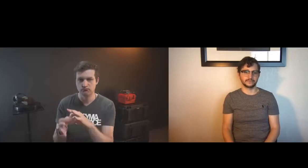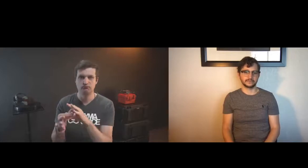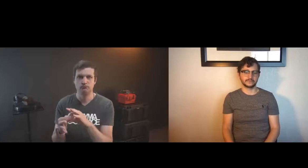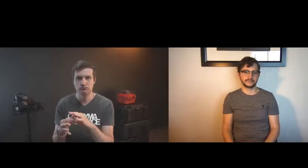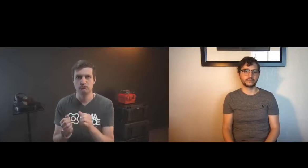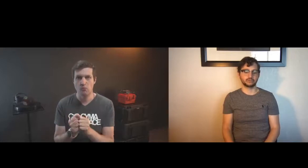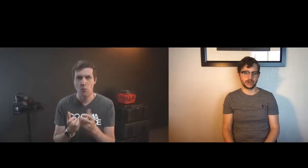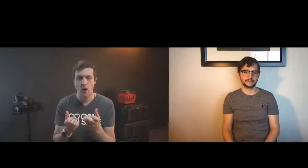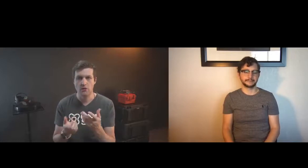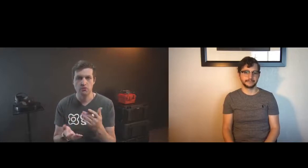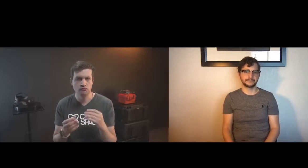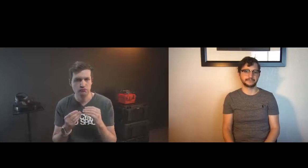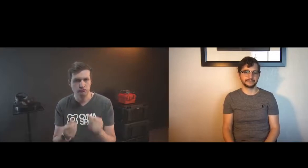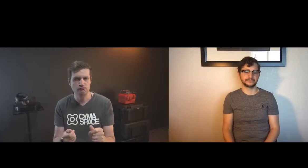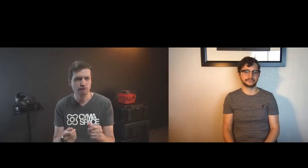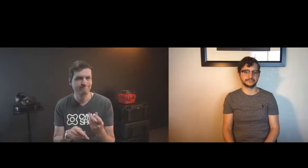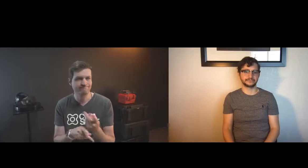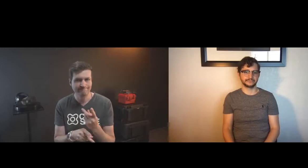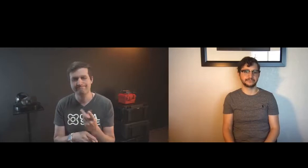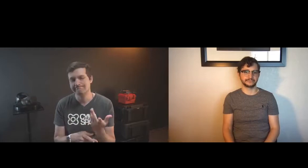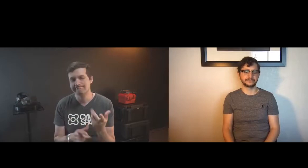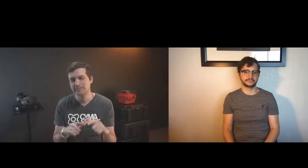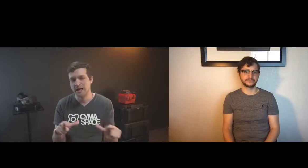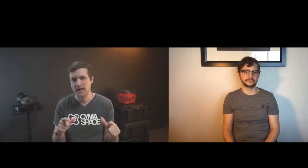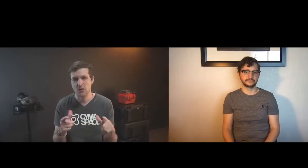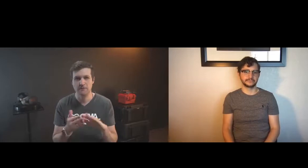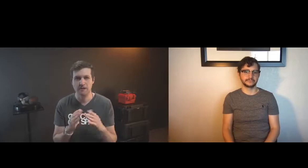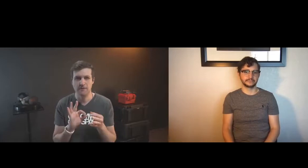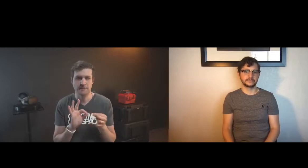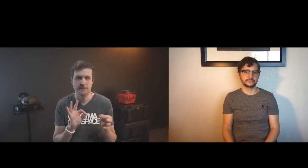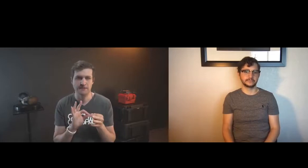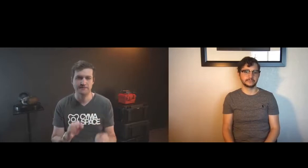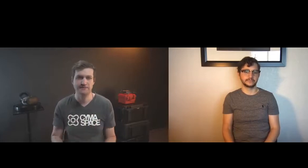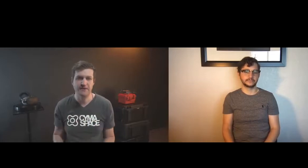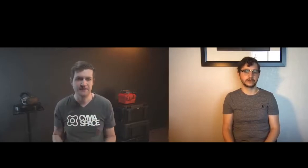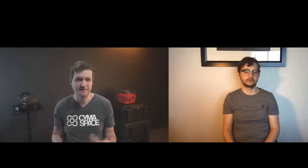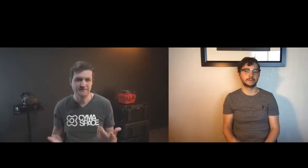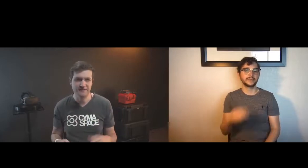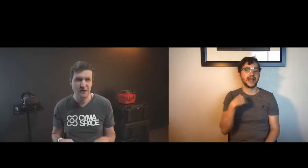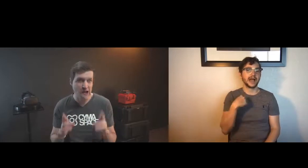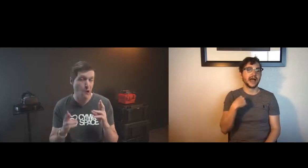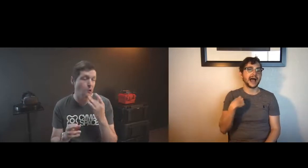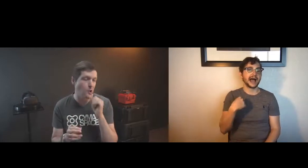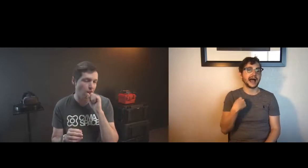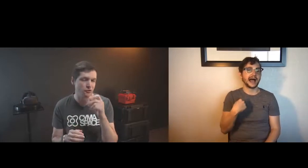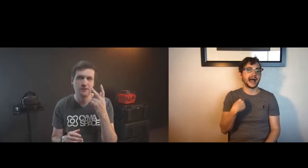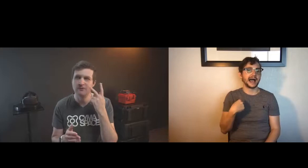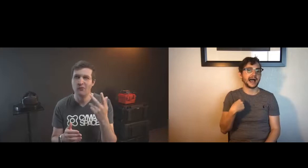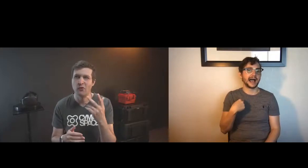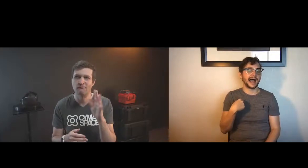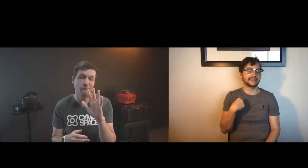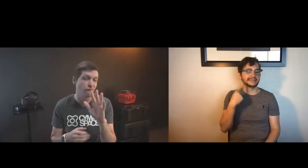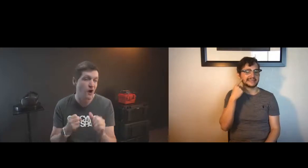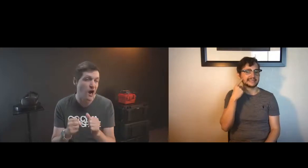then lead to the development and the acceleration of being able to have more sign language recognition be